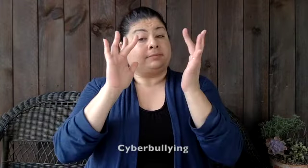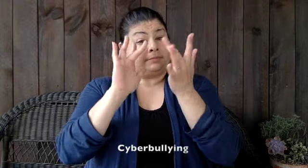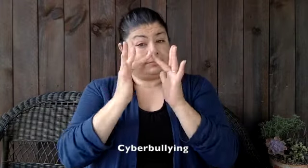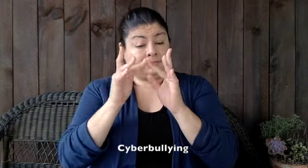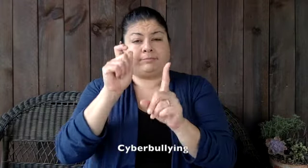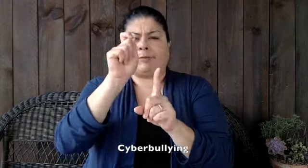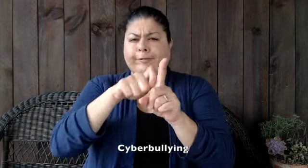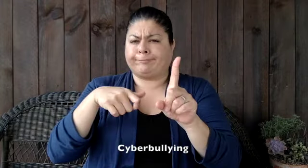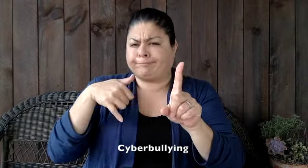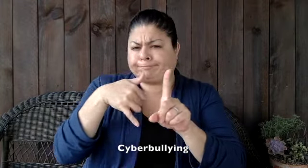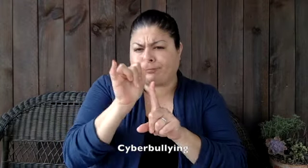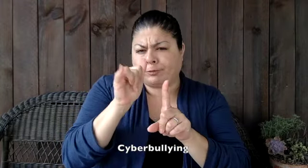cyber bullying